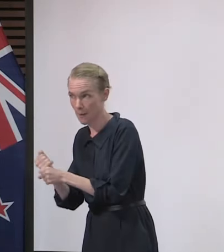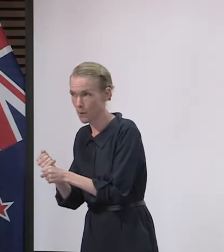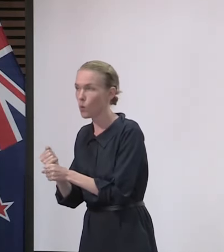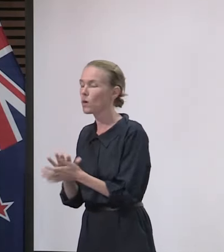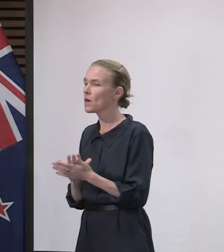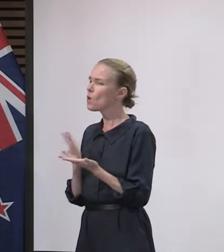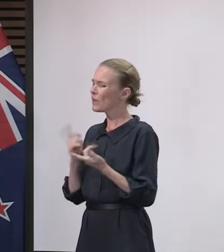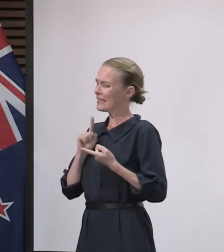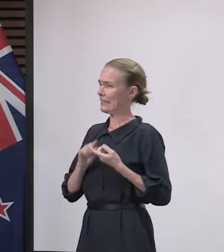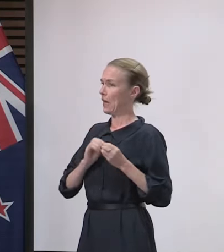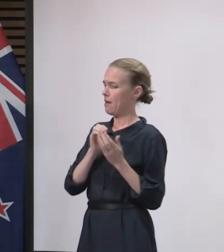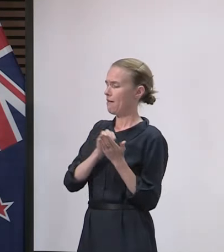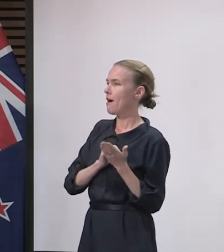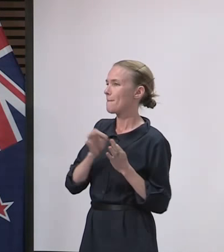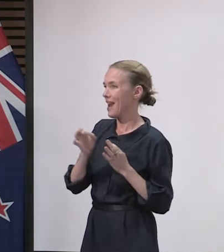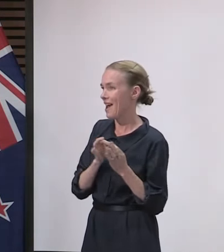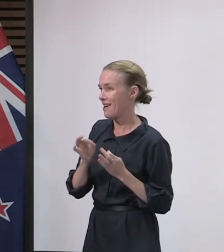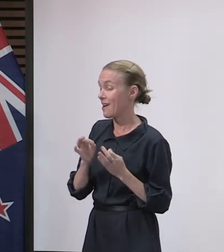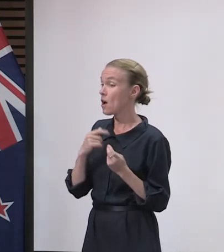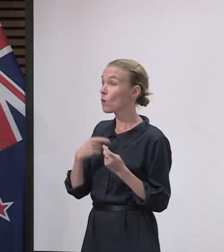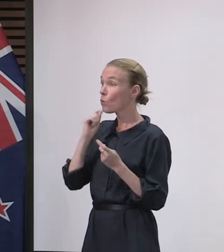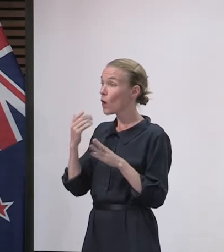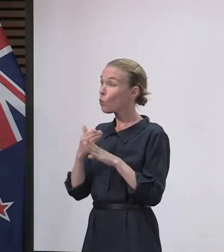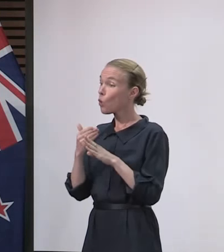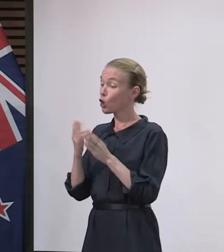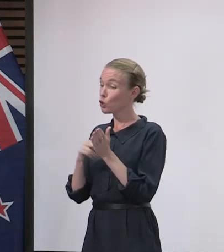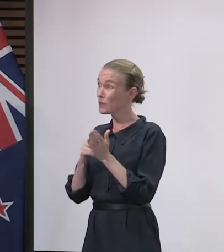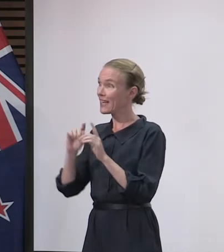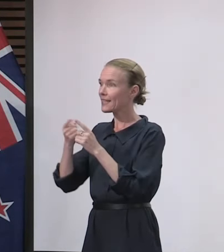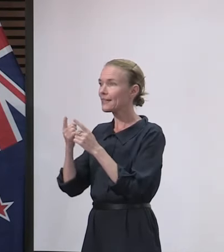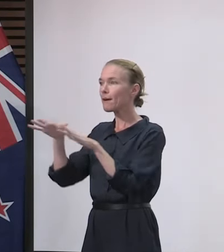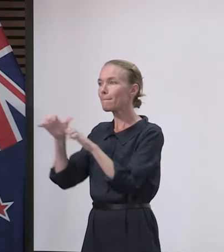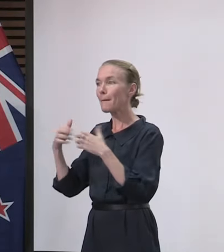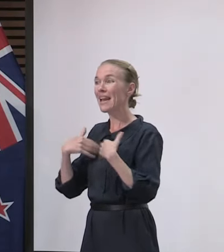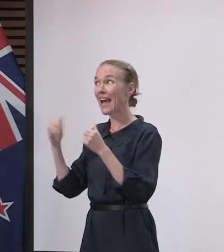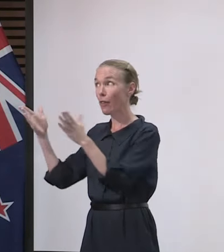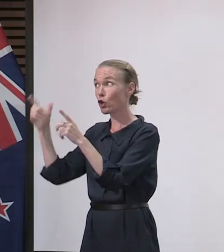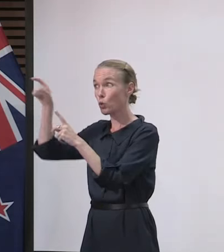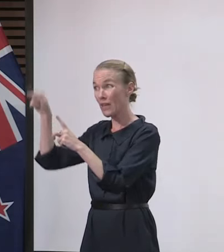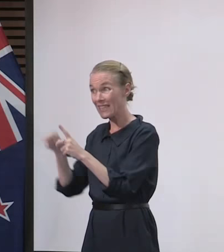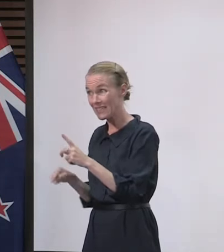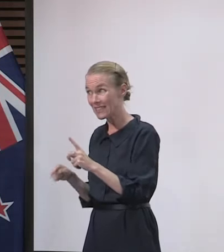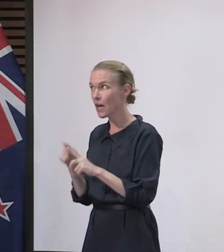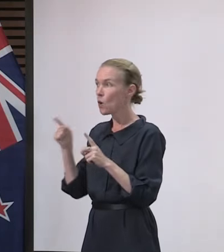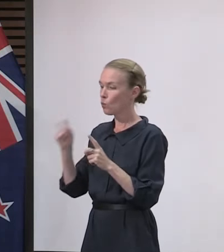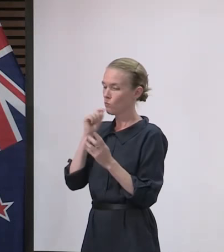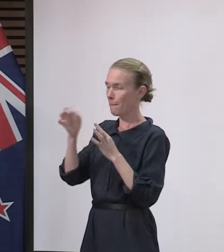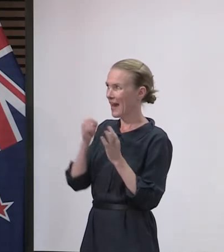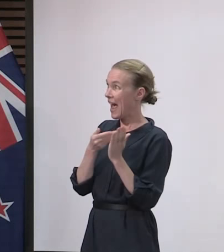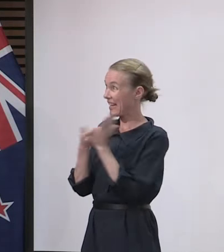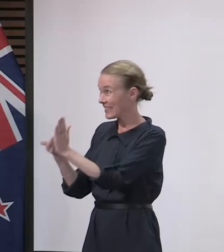advice we give to each of the public health units about where they should be testing and how many people they should be testing.